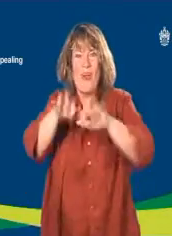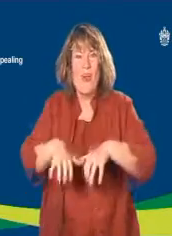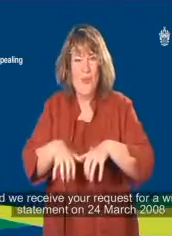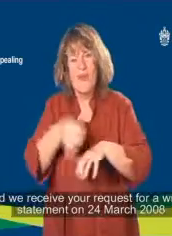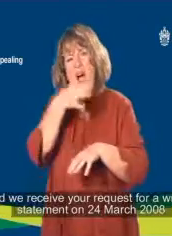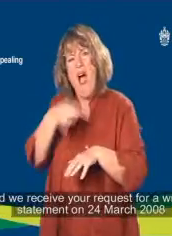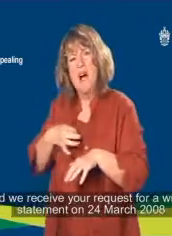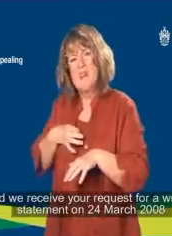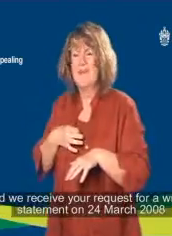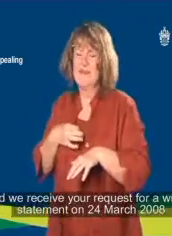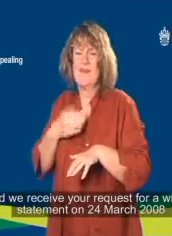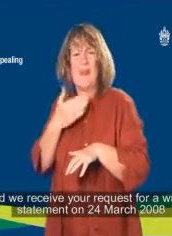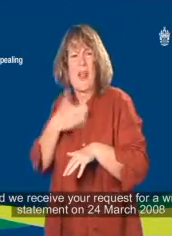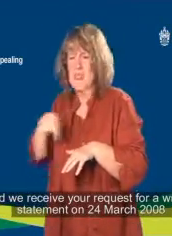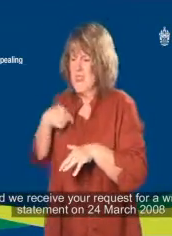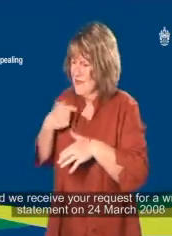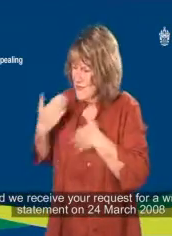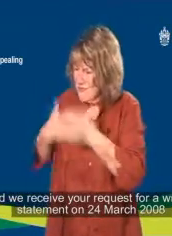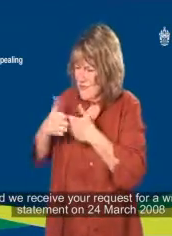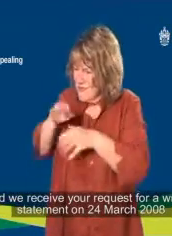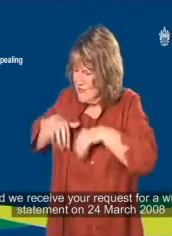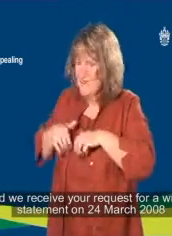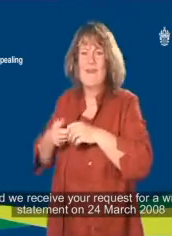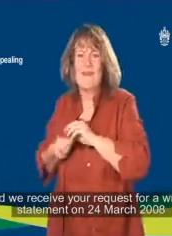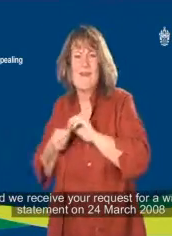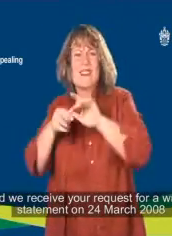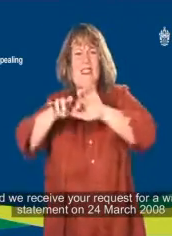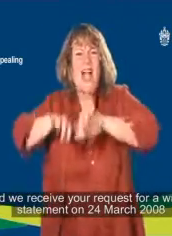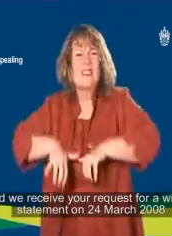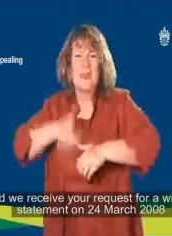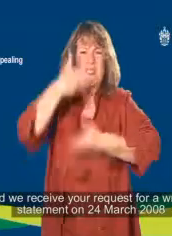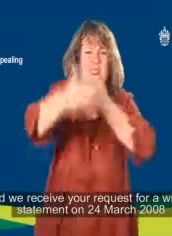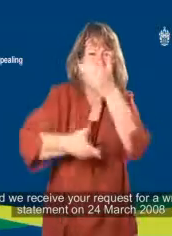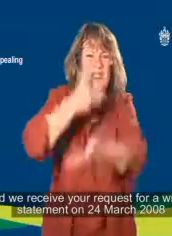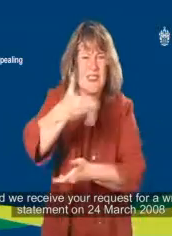and we receive your request for a written statement on the 24th March 2008